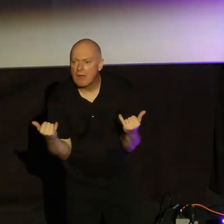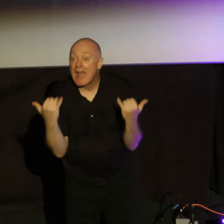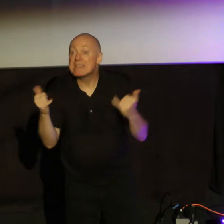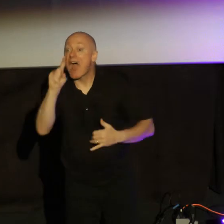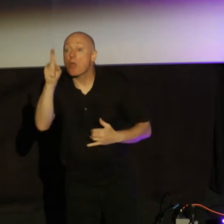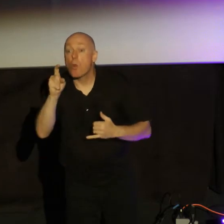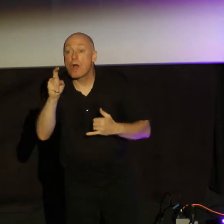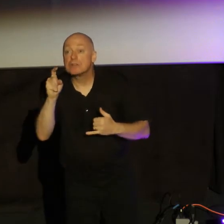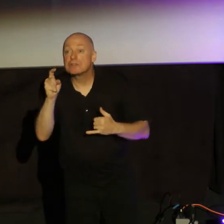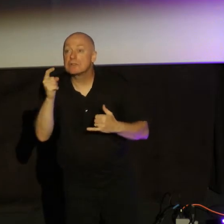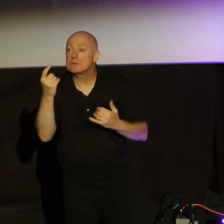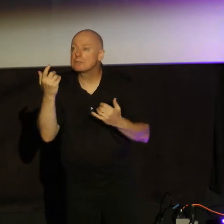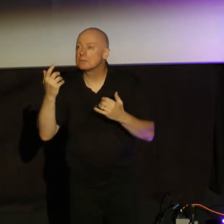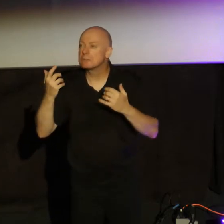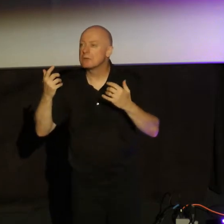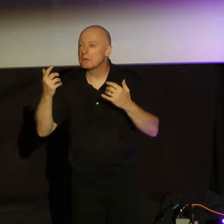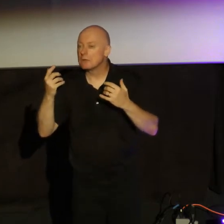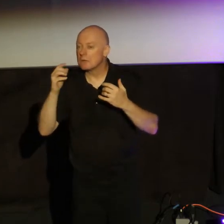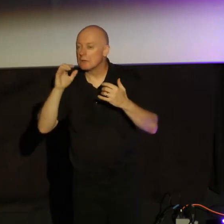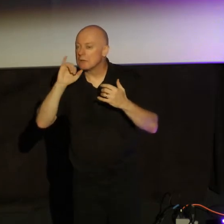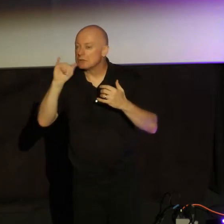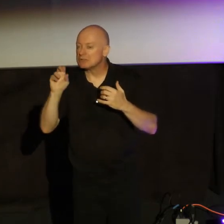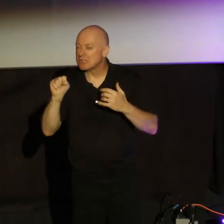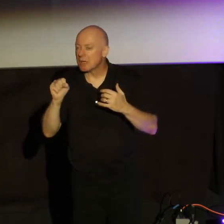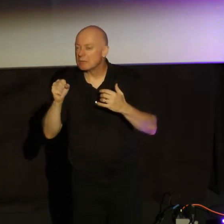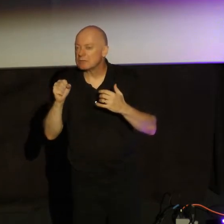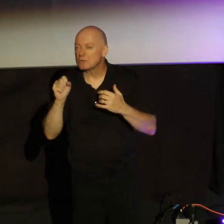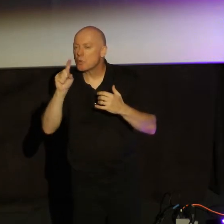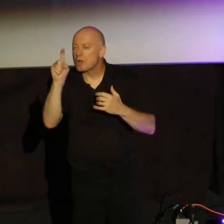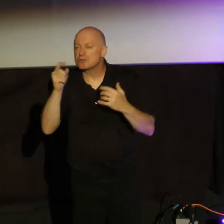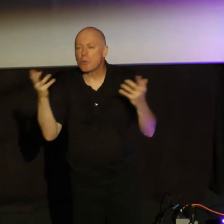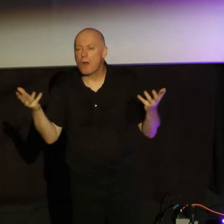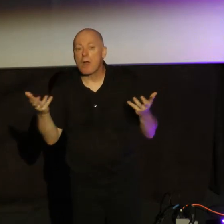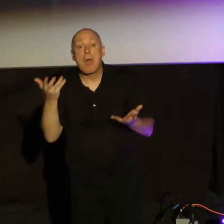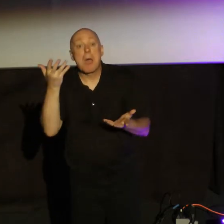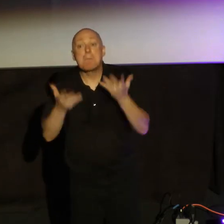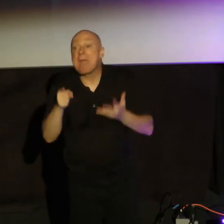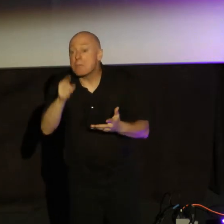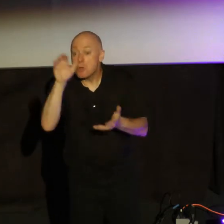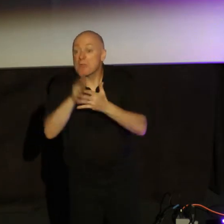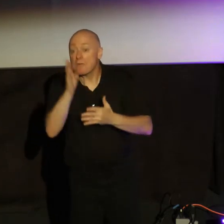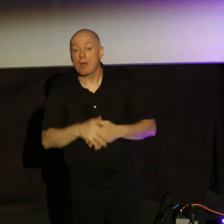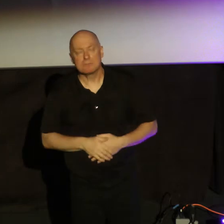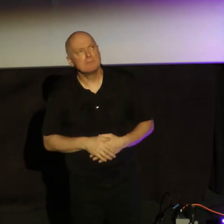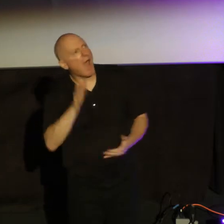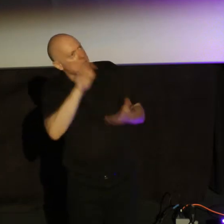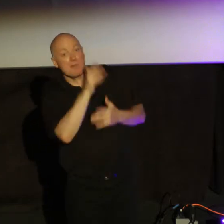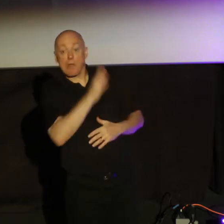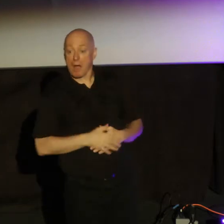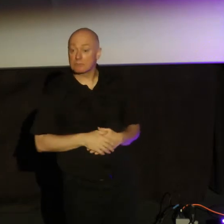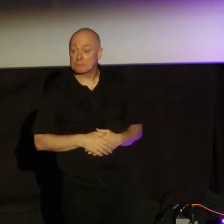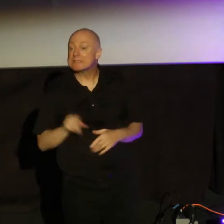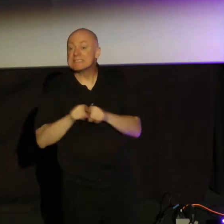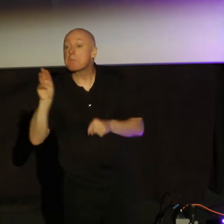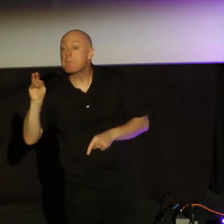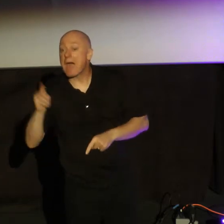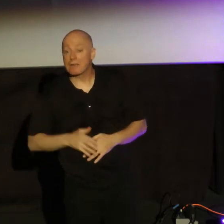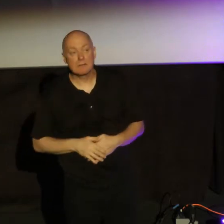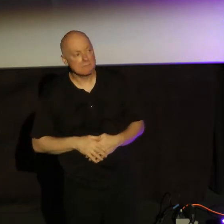I want to give you and what I believe James gives us is this. Maybe you believe in God. Okay, like Mike. Maybe you believe in God.